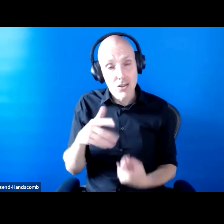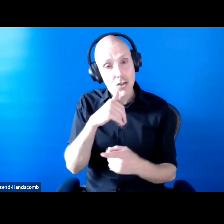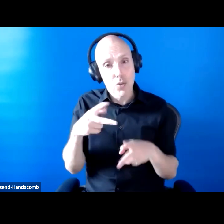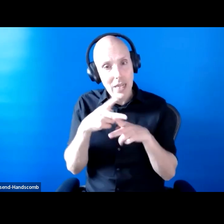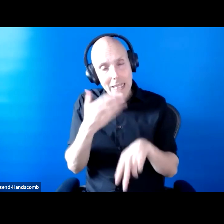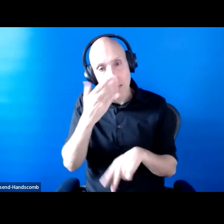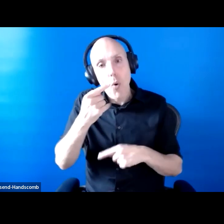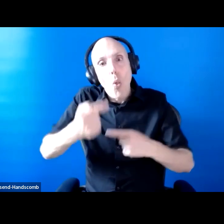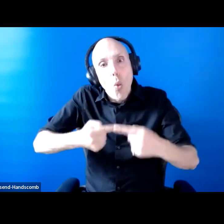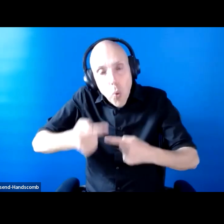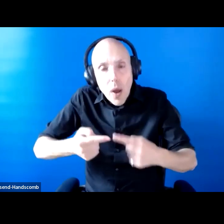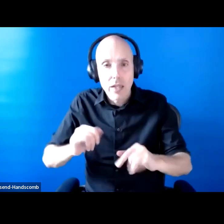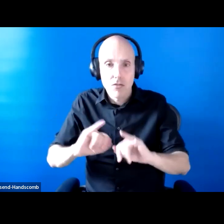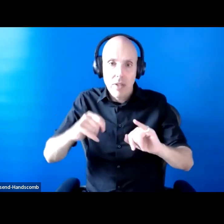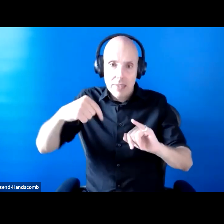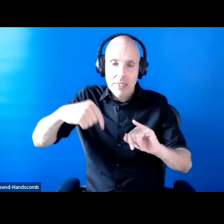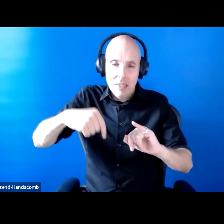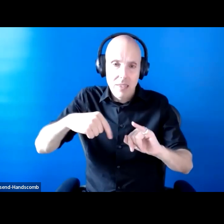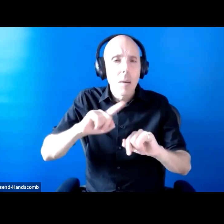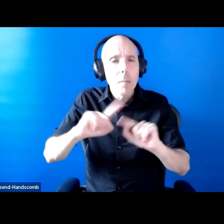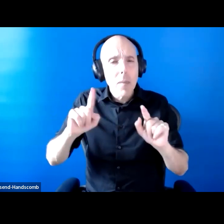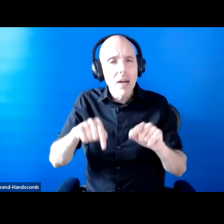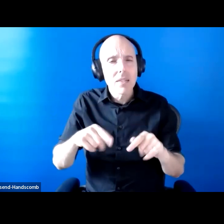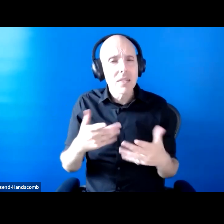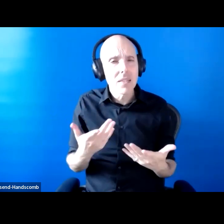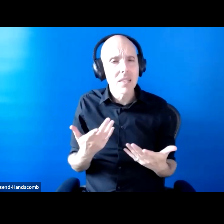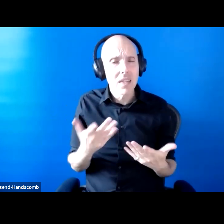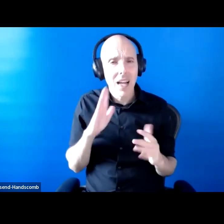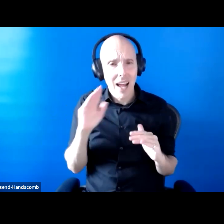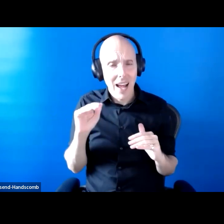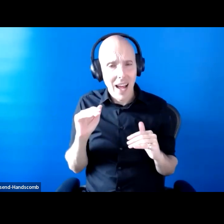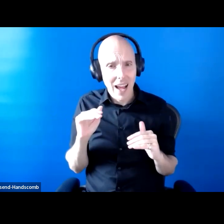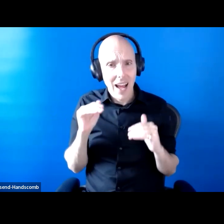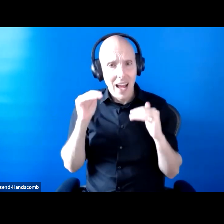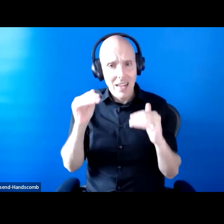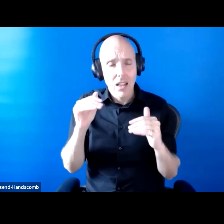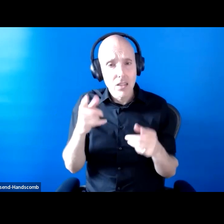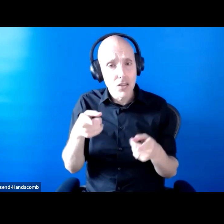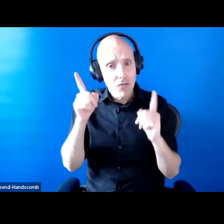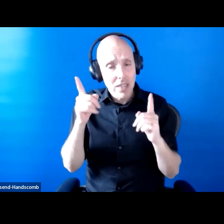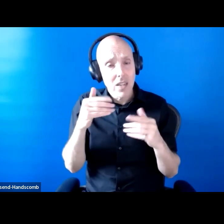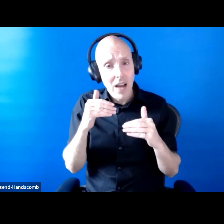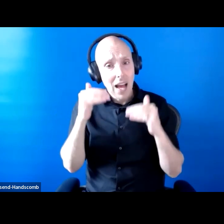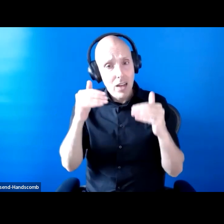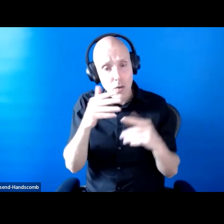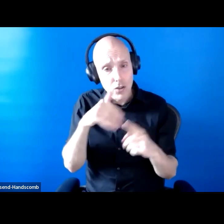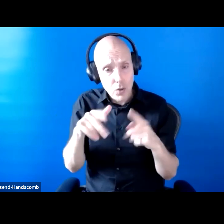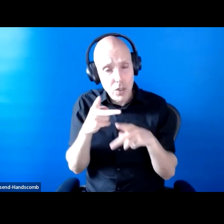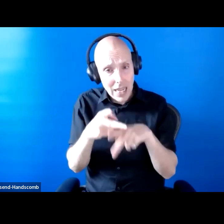the Association of Directors of Adult Social Care are talking about half a million people on waiting lists,